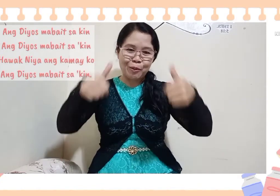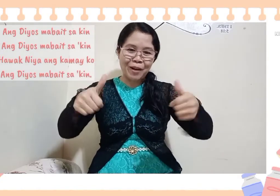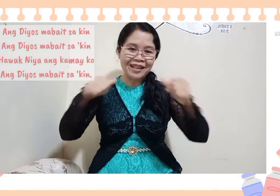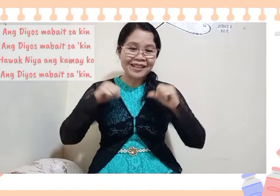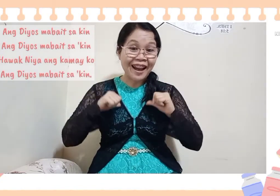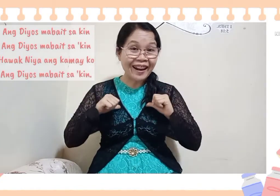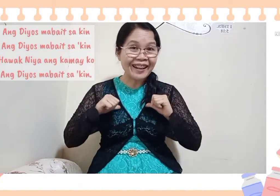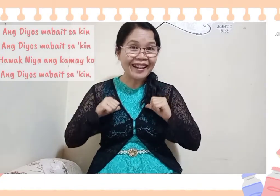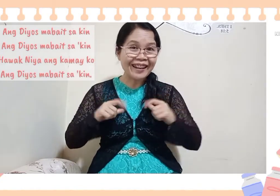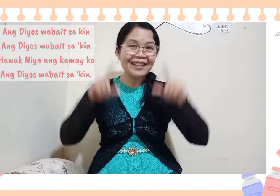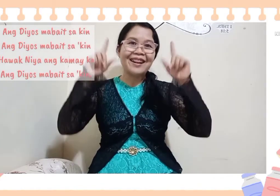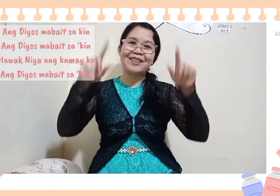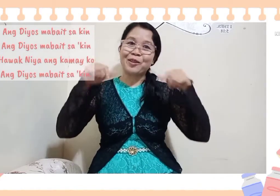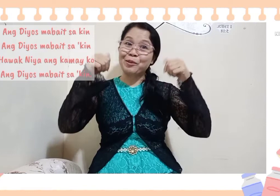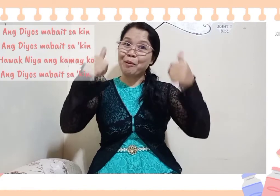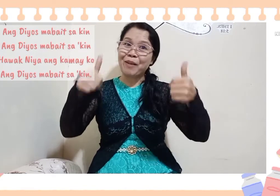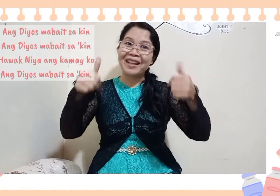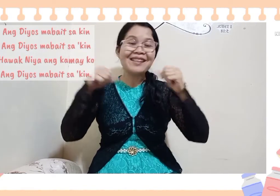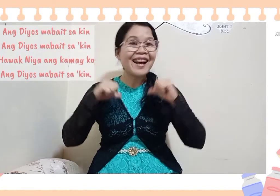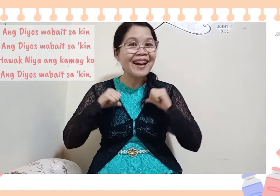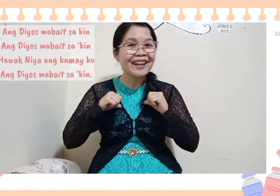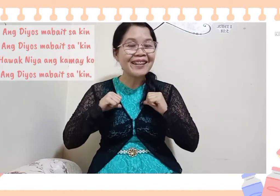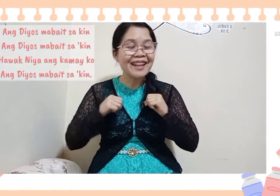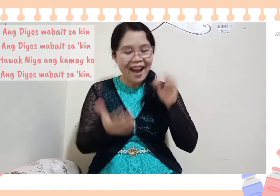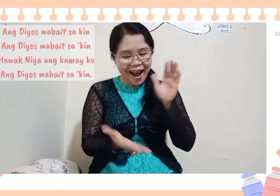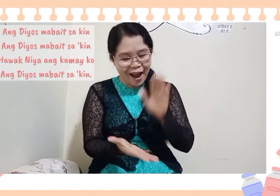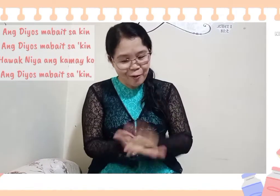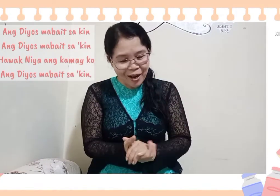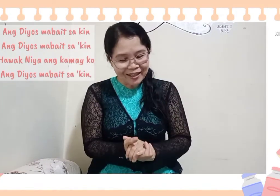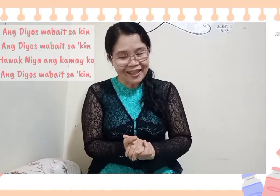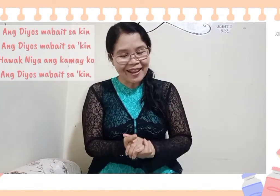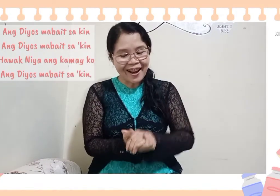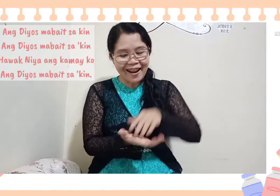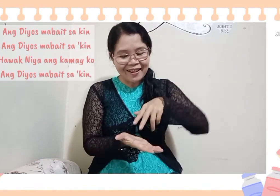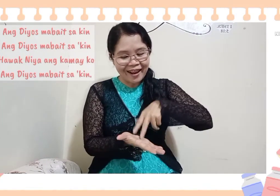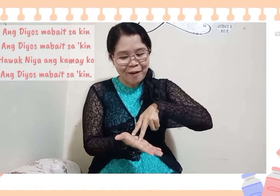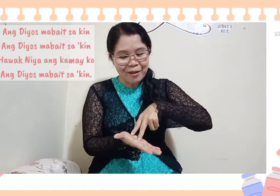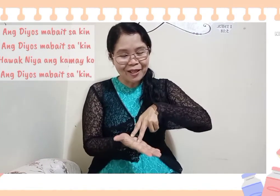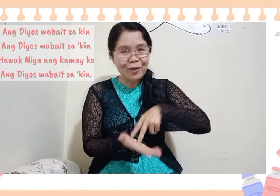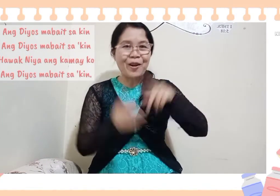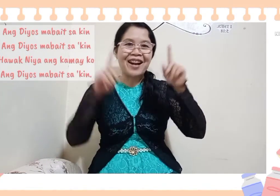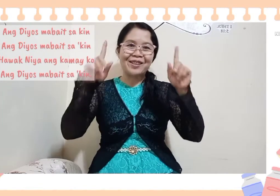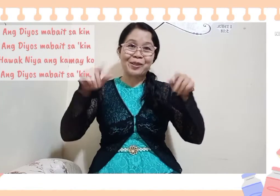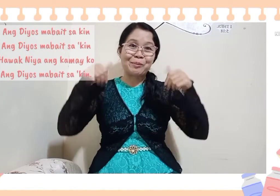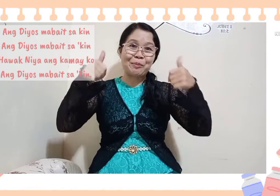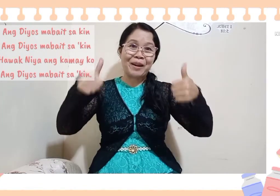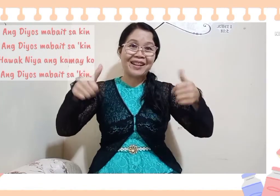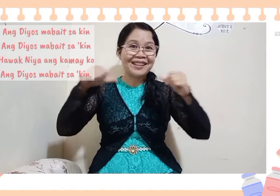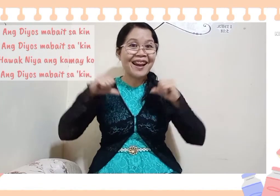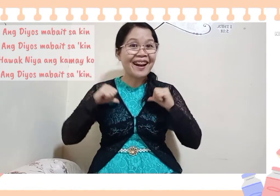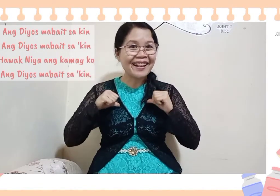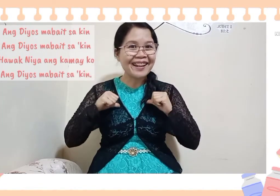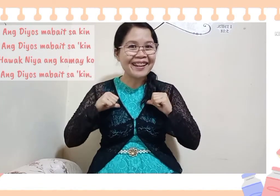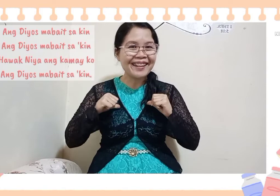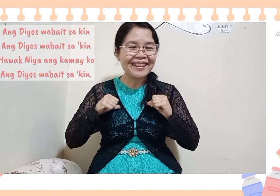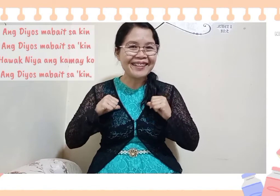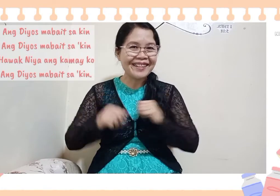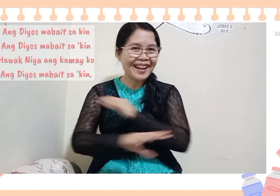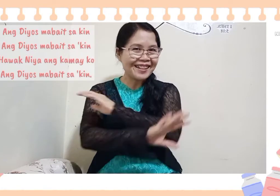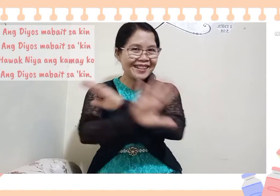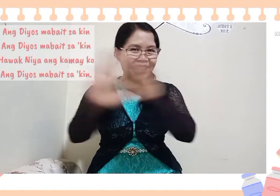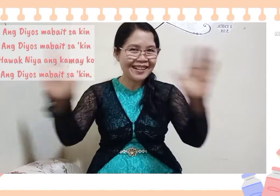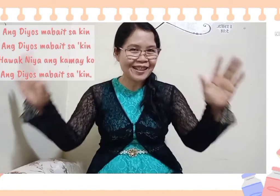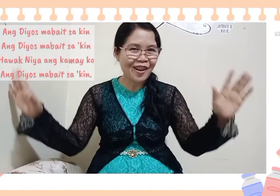Ang Diyos mabait sakin. Ang Diyos mabait sakin. Hawak niya ang kamay ko. Ang Diyos mabait sakin.